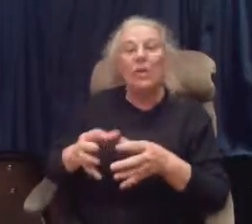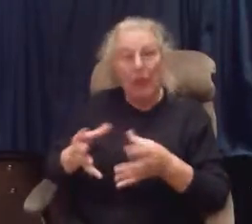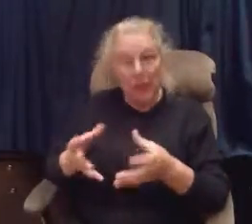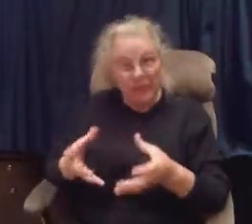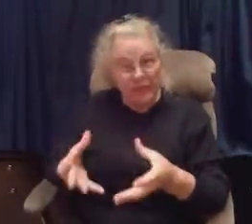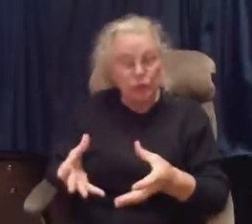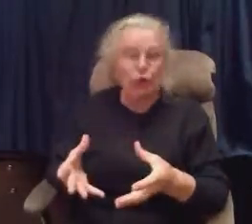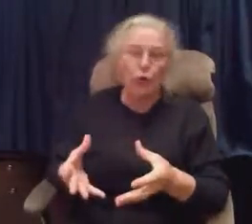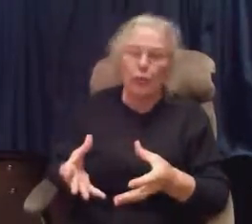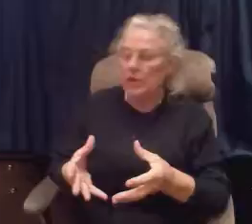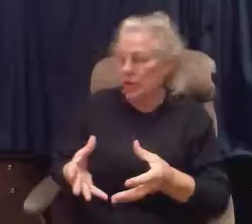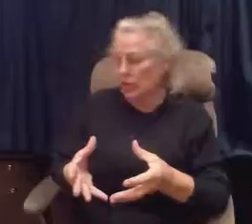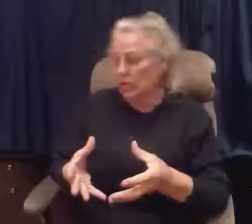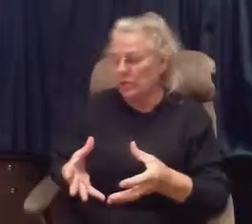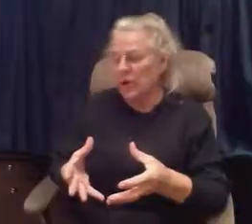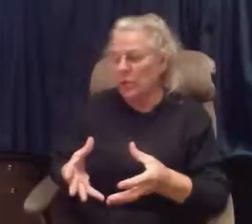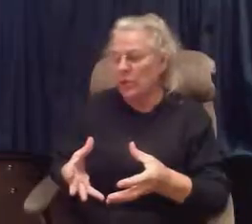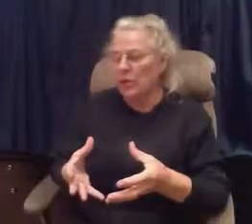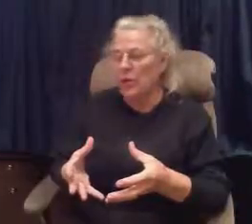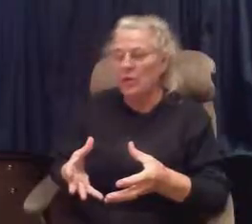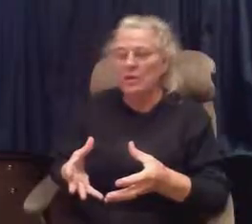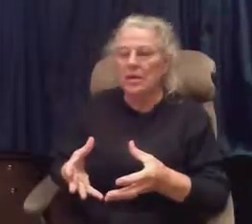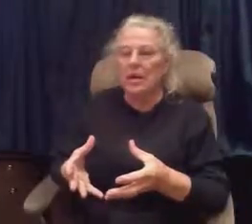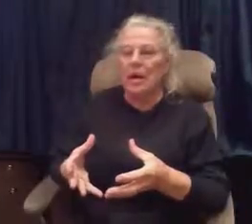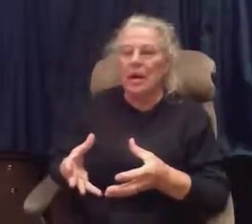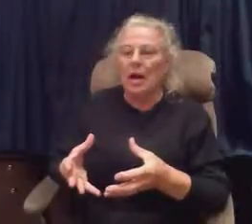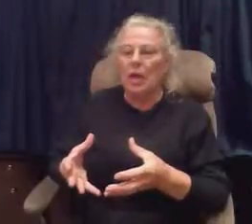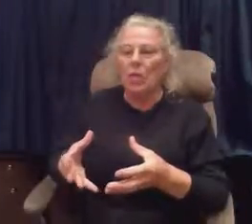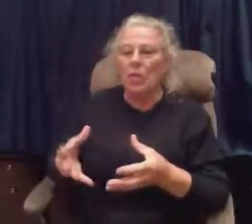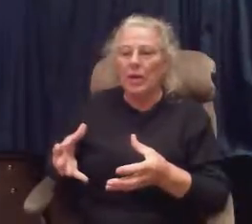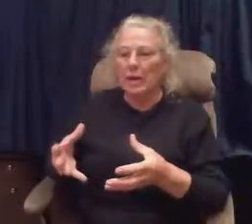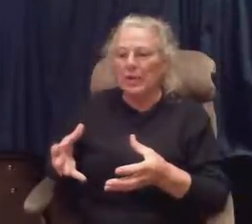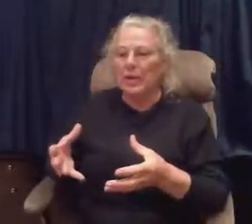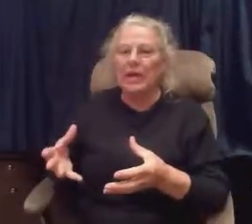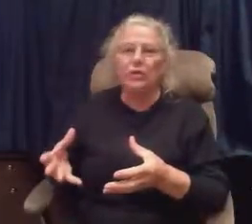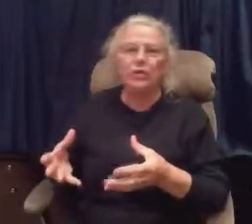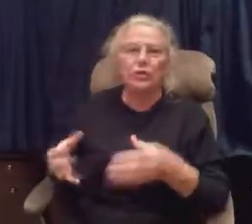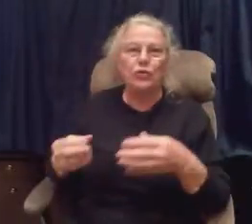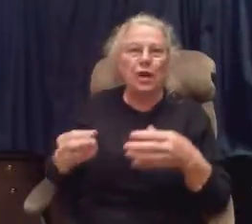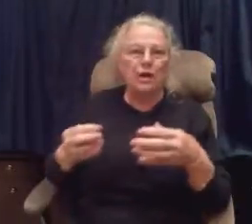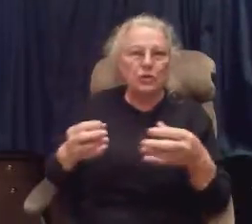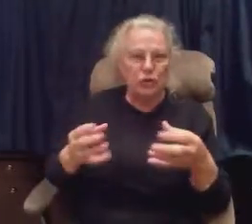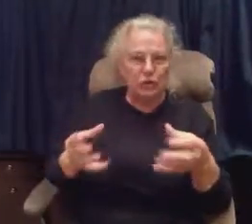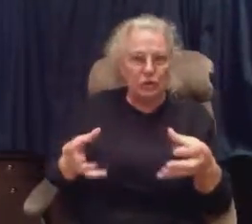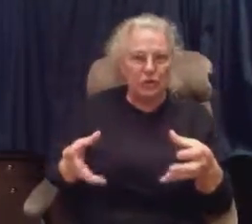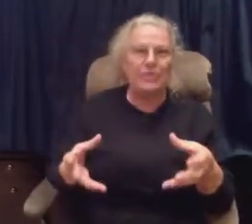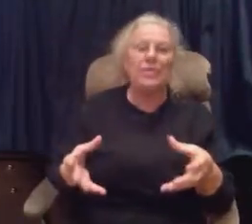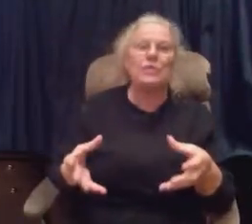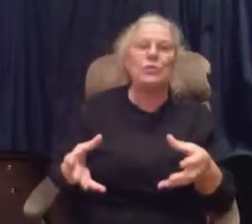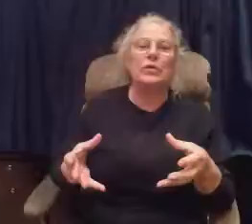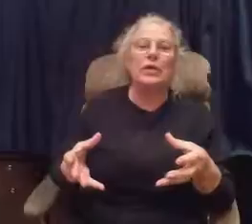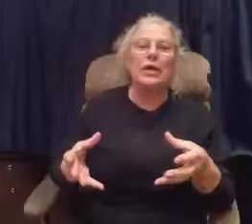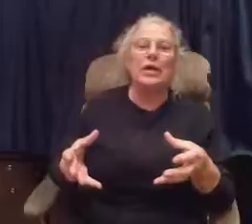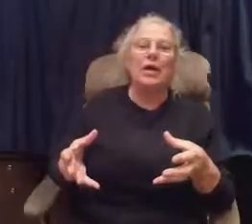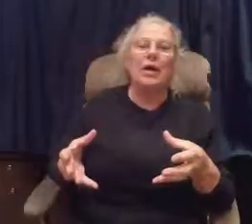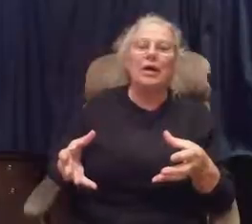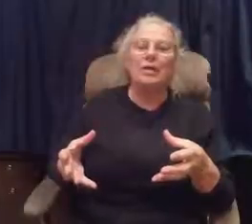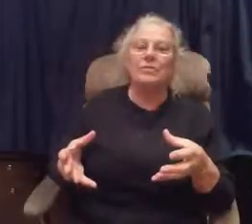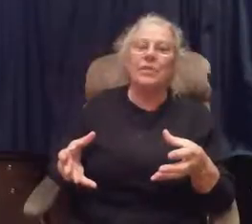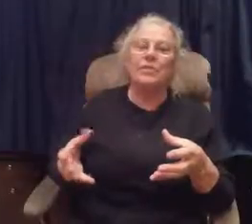lot of interpretations. I would not want a beginner to try to start this one. It